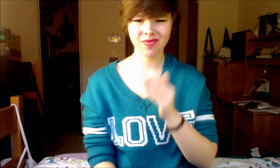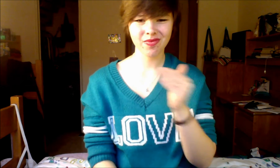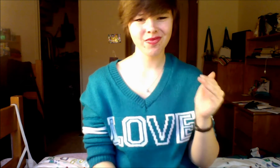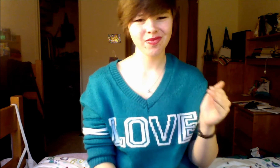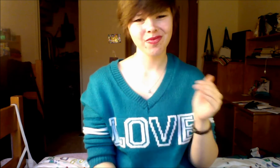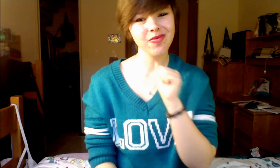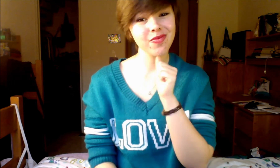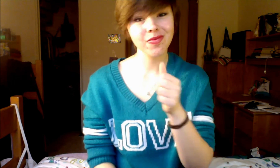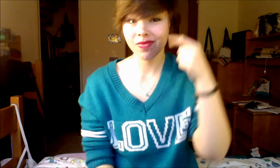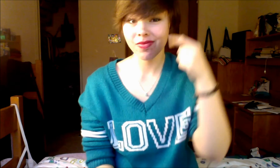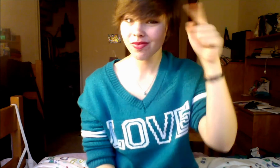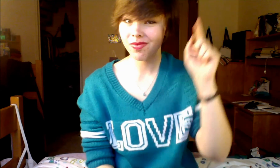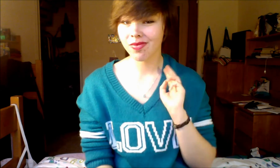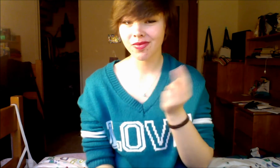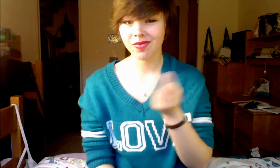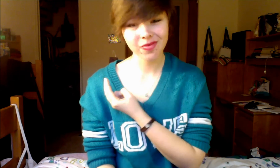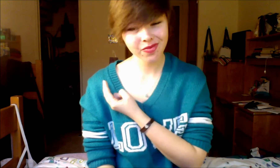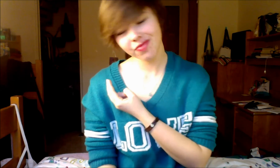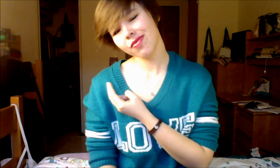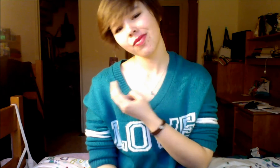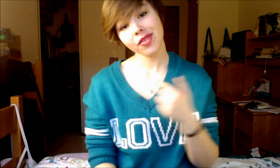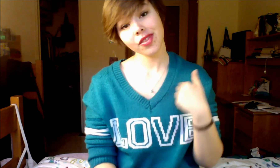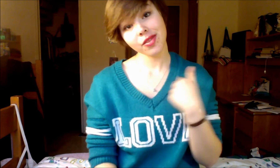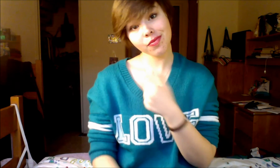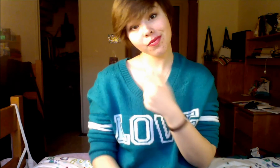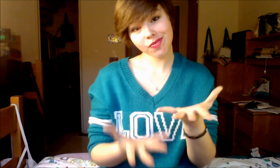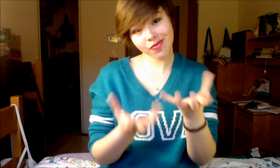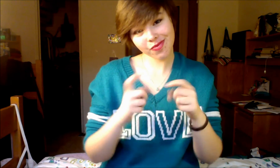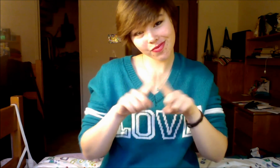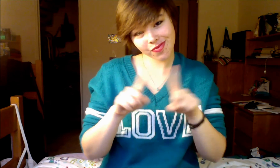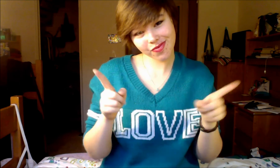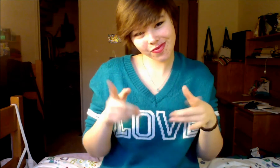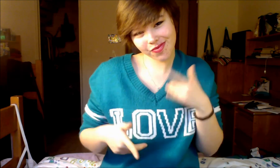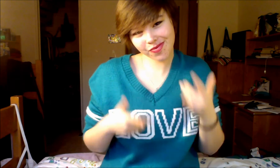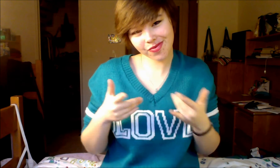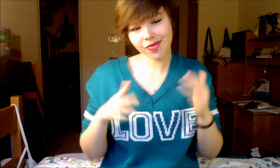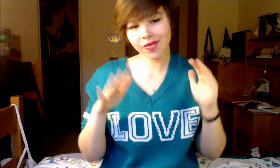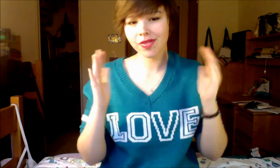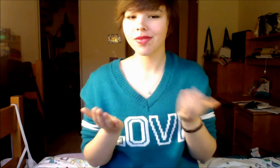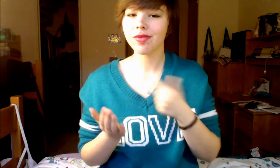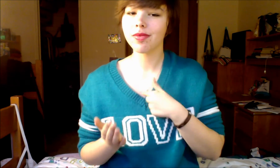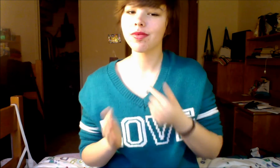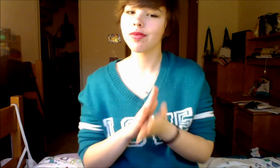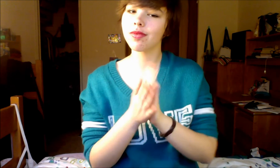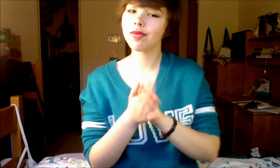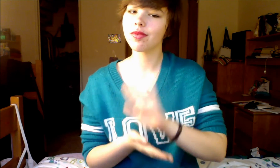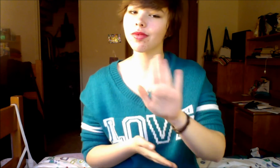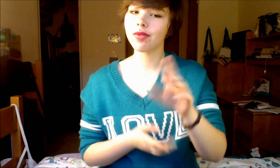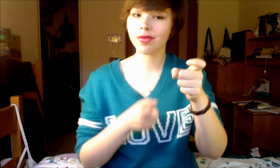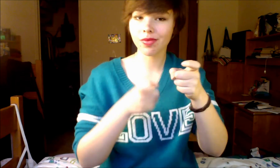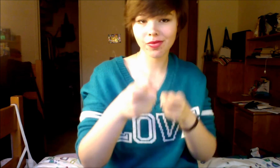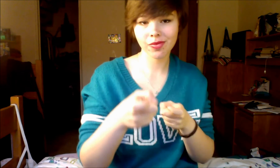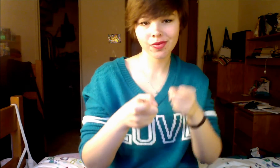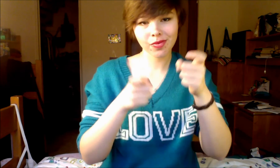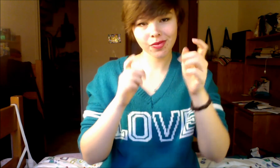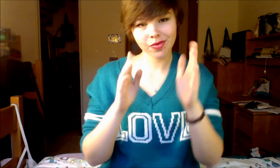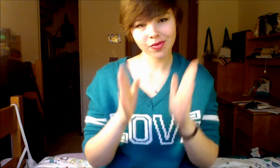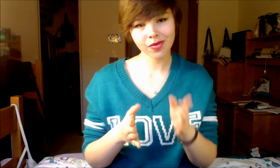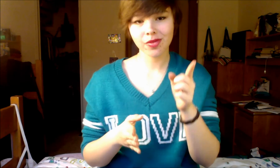luxe just ain't for us We crave a different kind of buzz Let me be your ruler Ruler